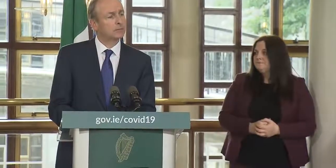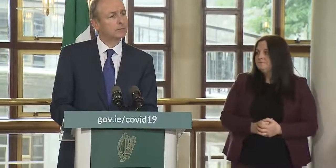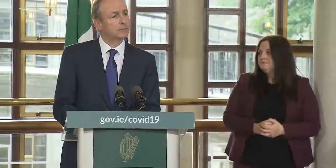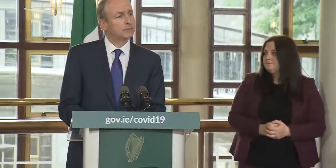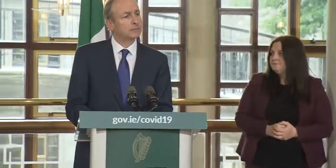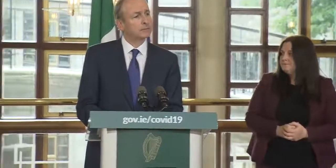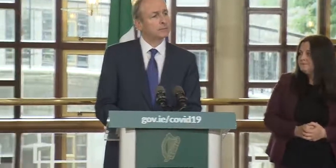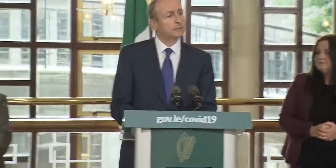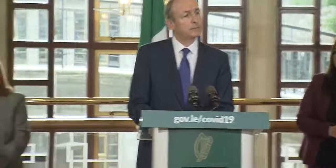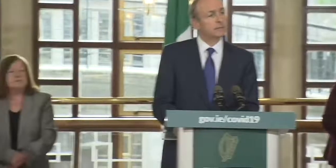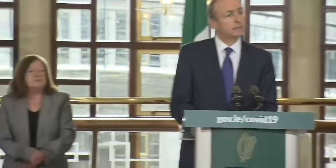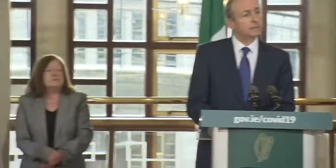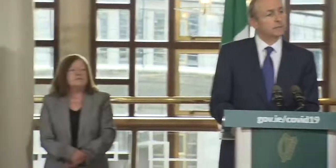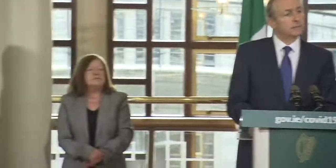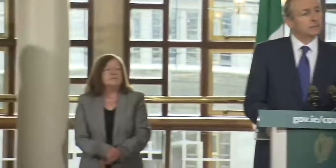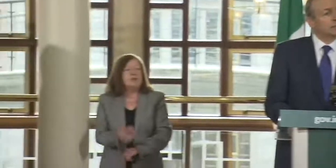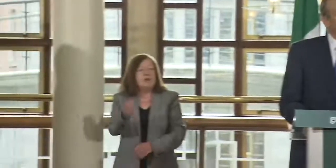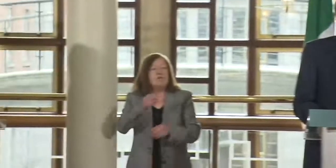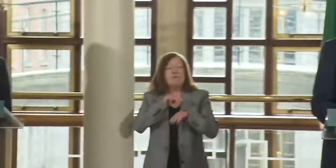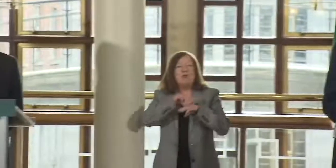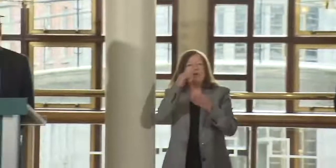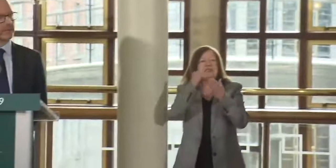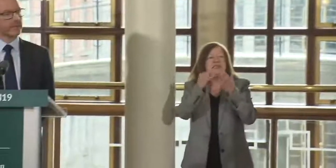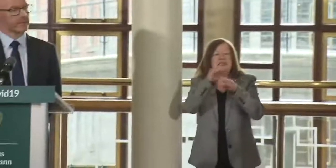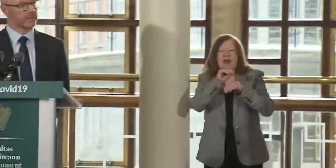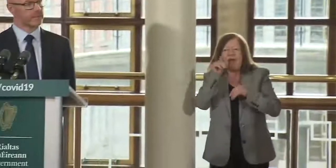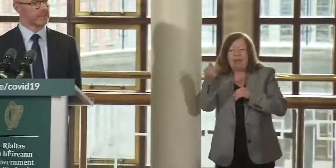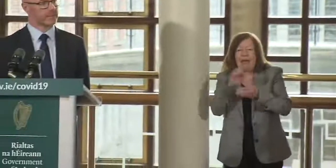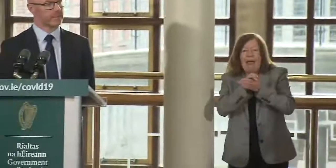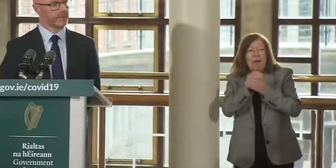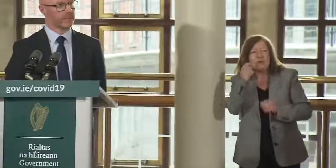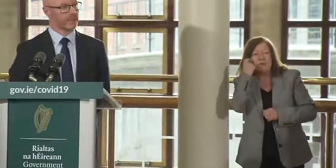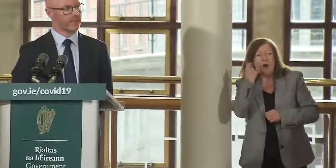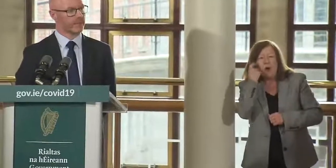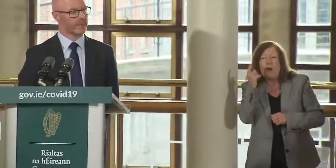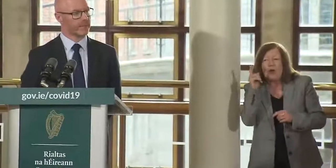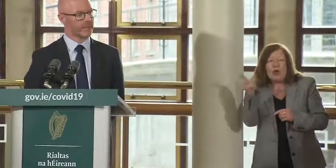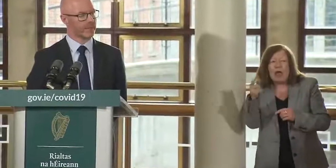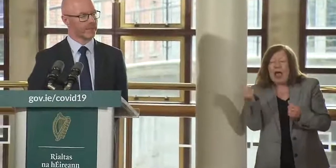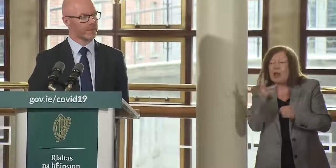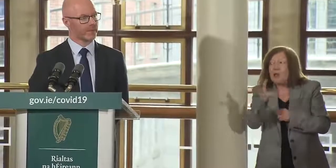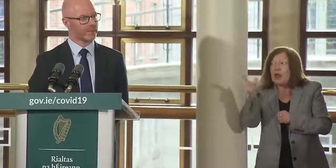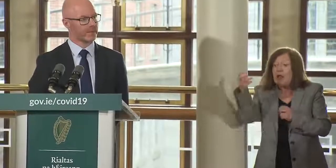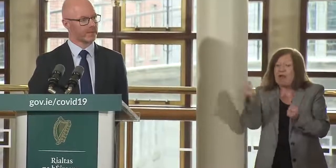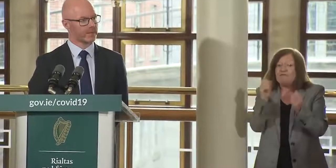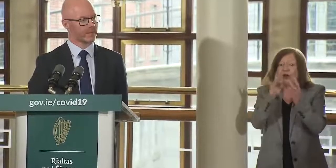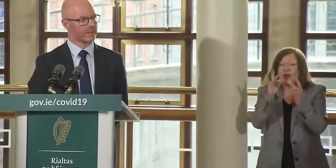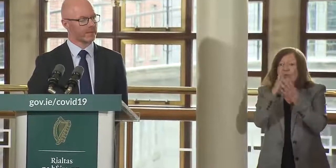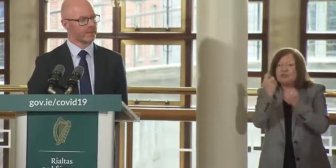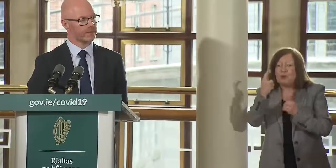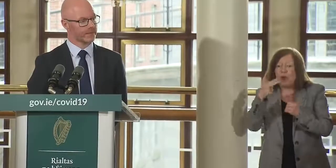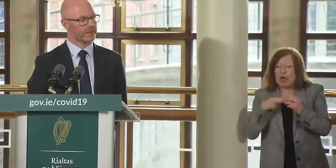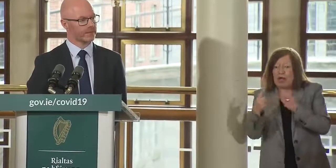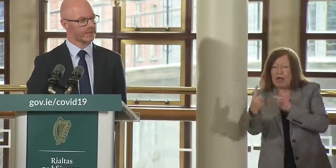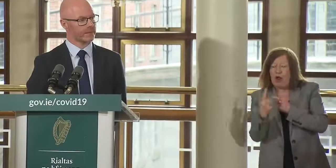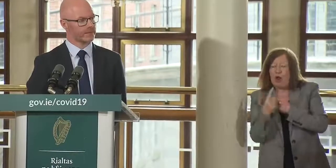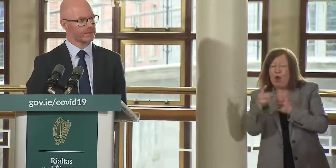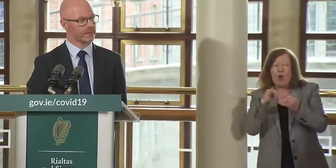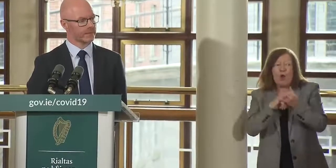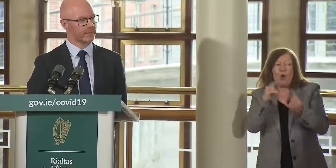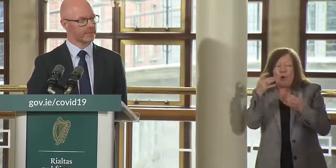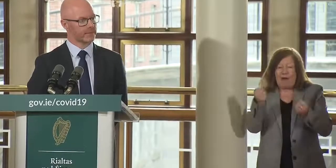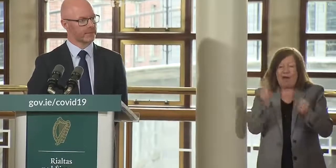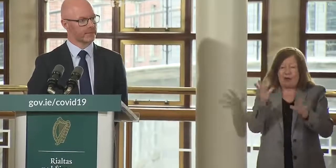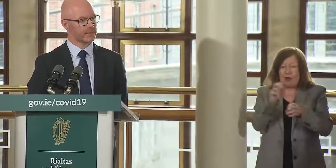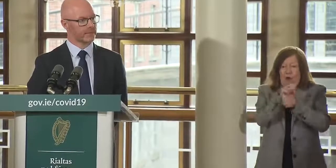a bit more detail on how it's going to work on a practical level when people download it tomorrow is it going to ping when you've been in contact with someone or near somebody who has had